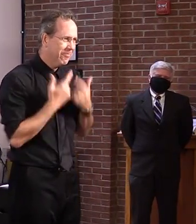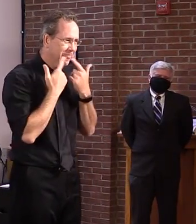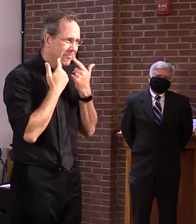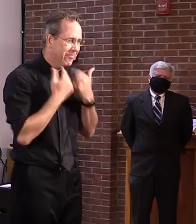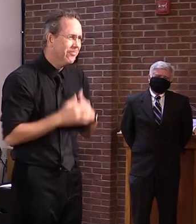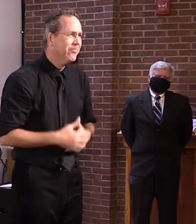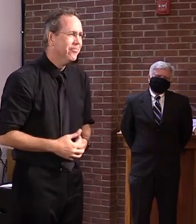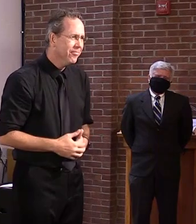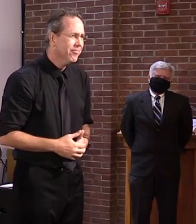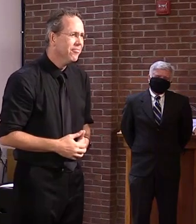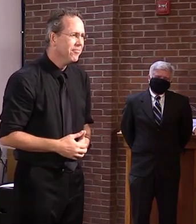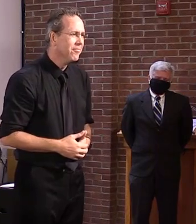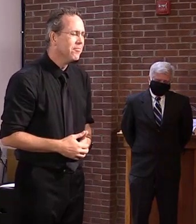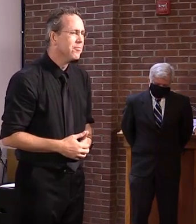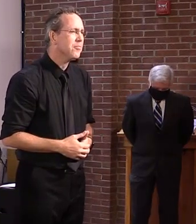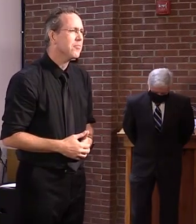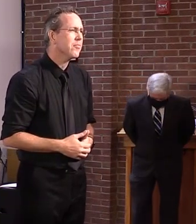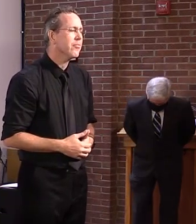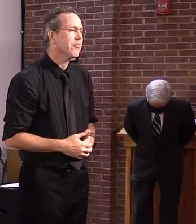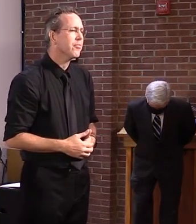Thank you. Courtney, Local 22.